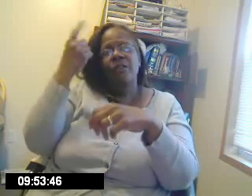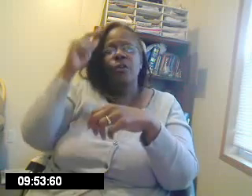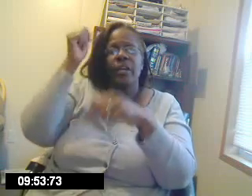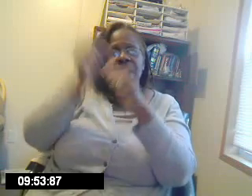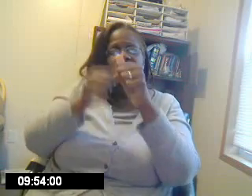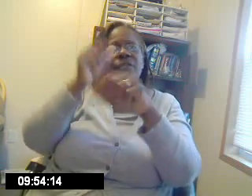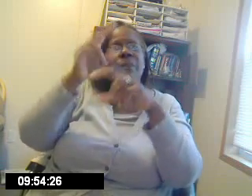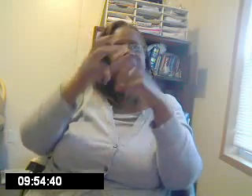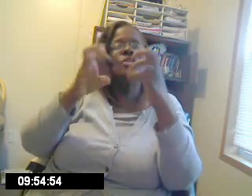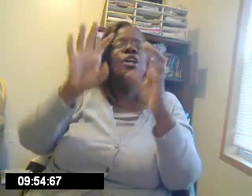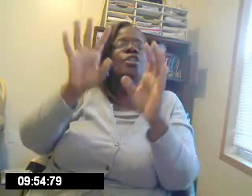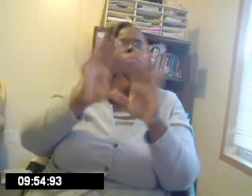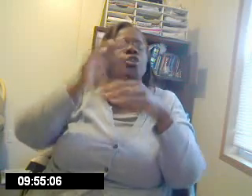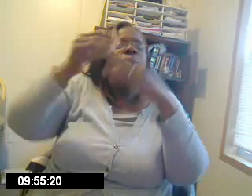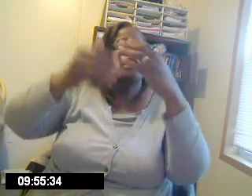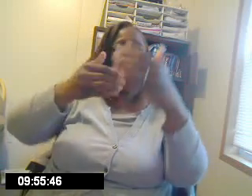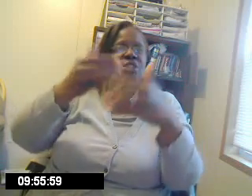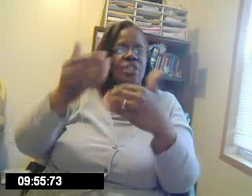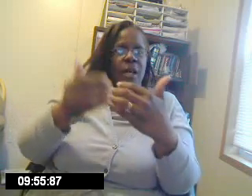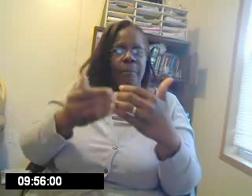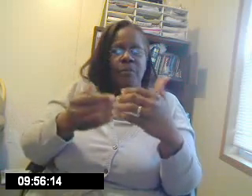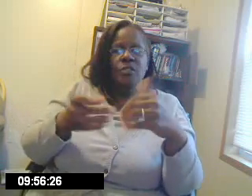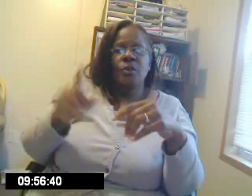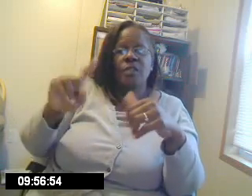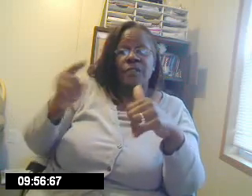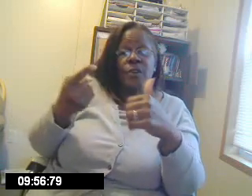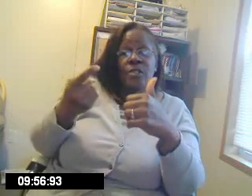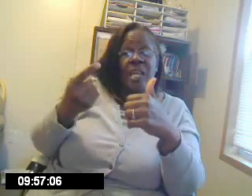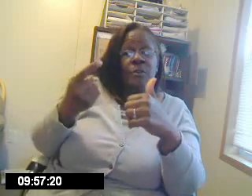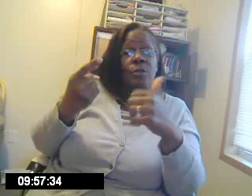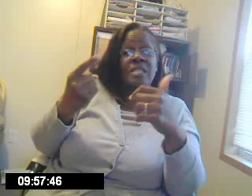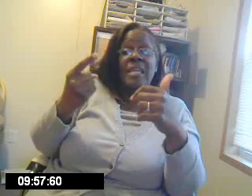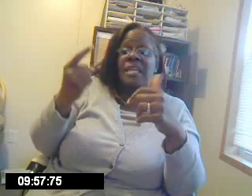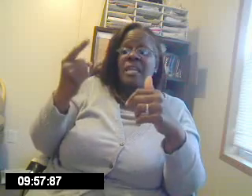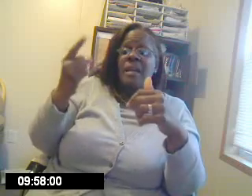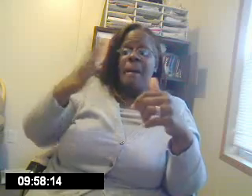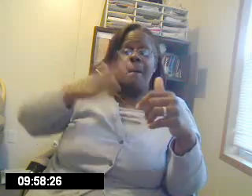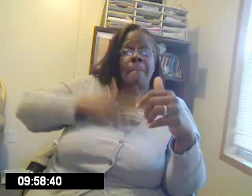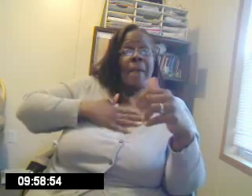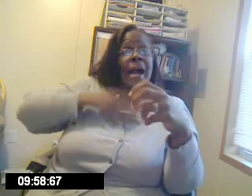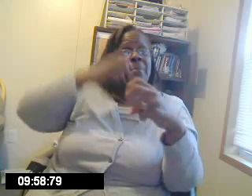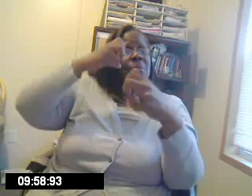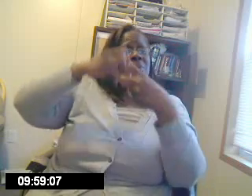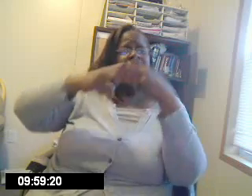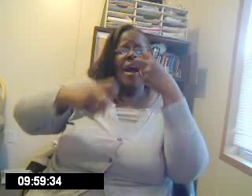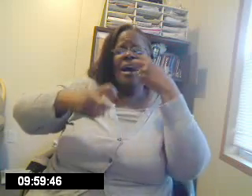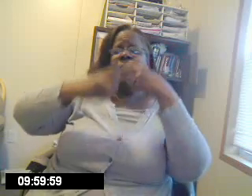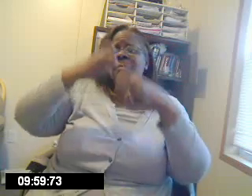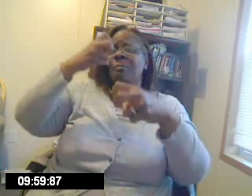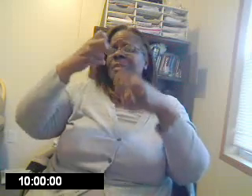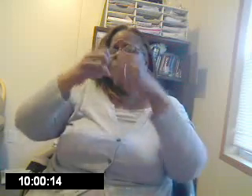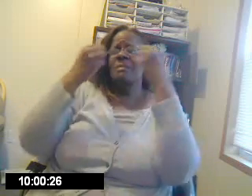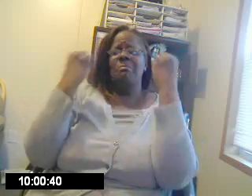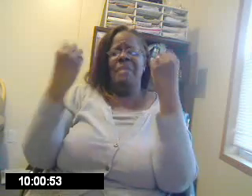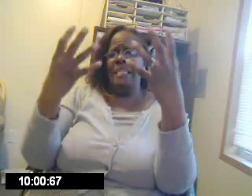For every mountain. mountain. So you want to switch it up. So for the first time you could say. My problem's many.